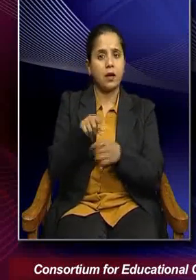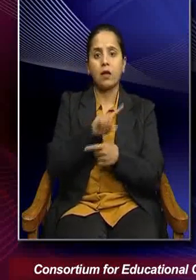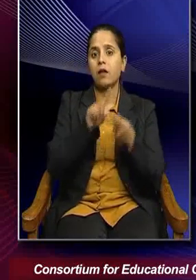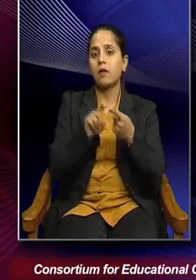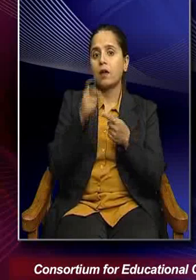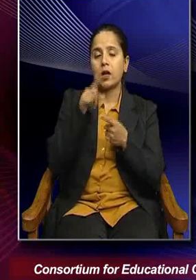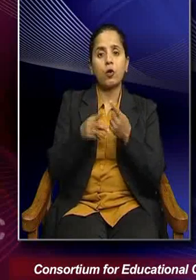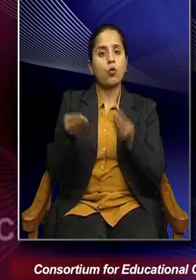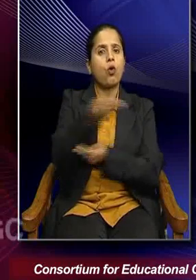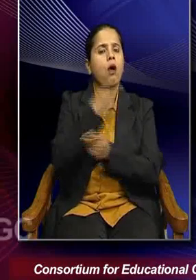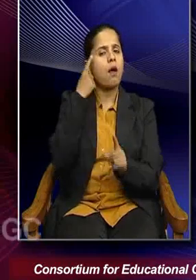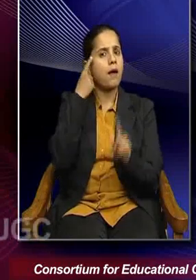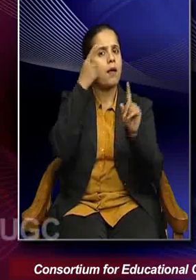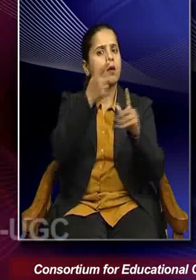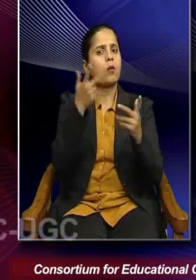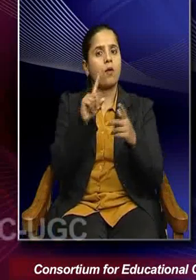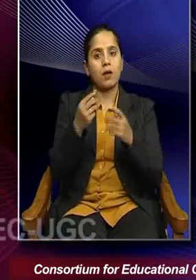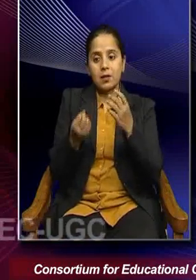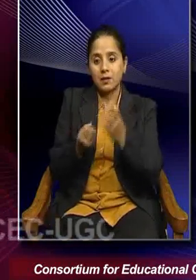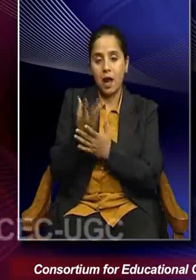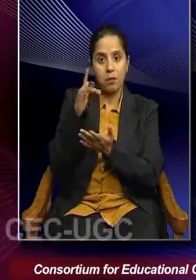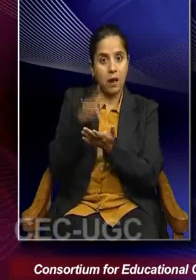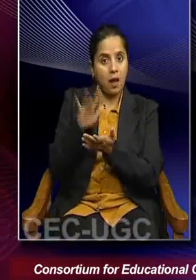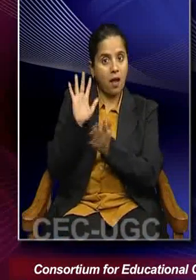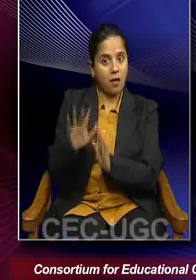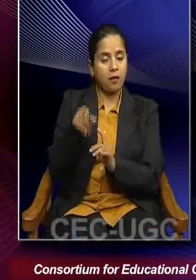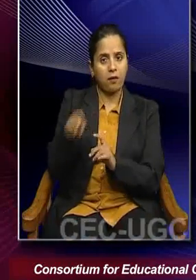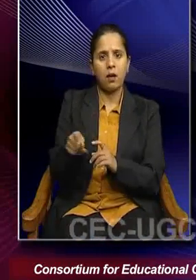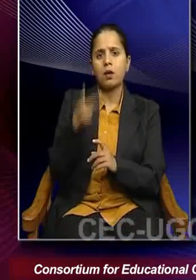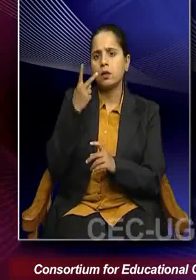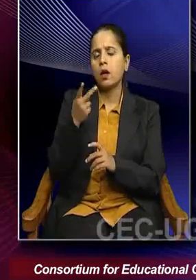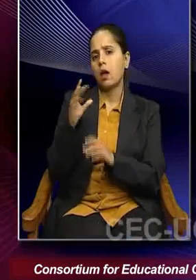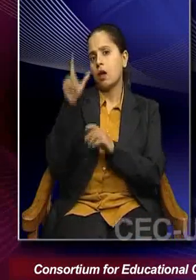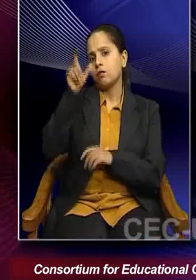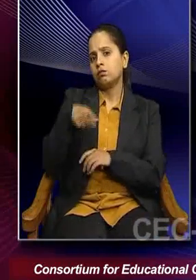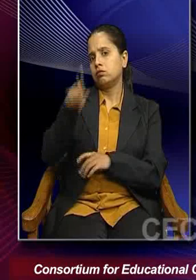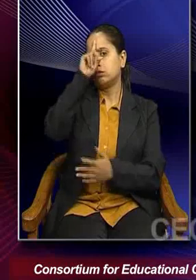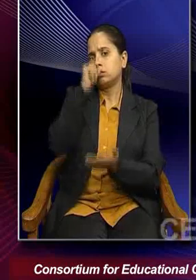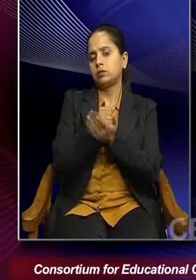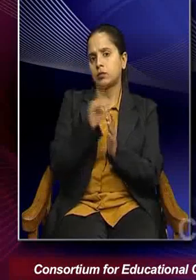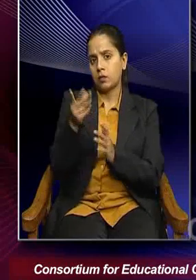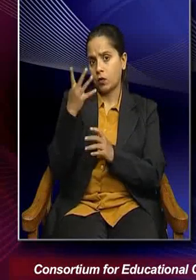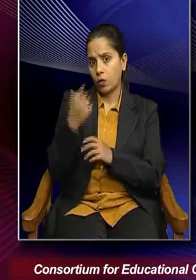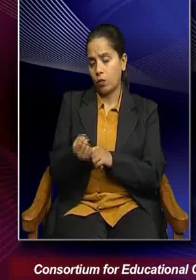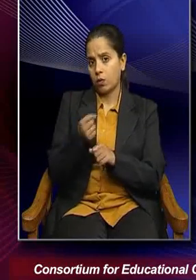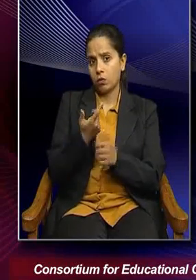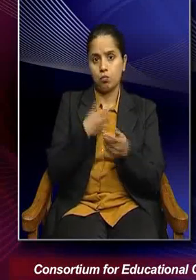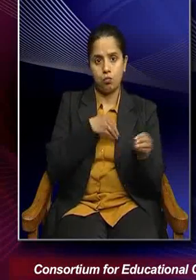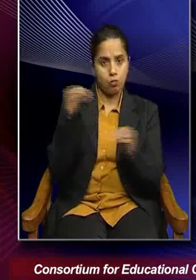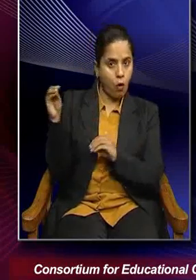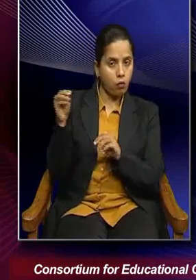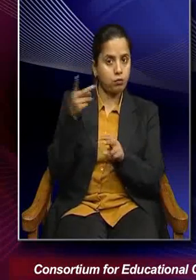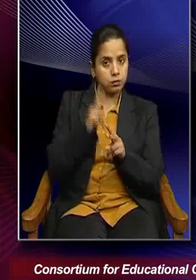economic motive at the place of origin and destination, weighing upon which individual decide whether he or she wants to move out.